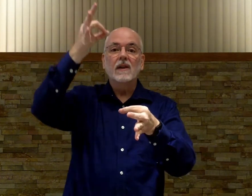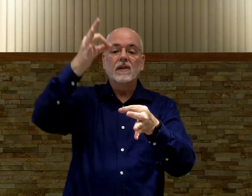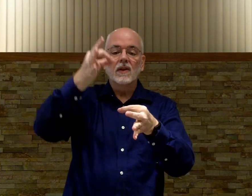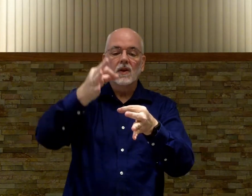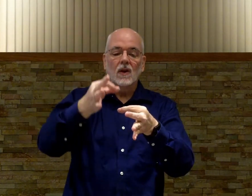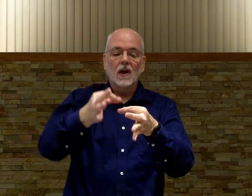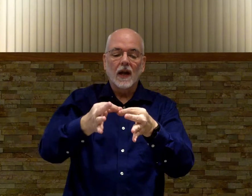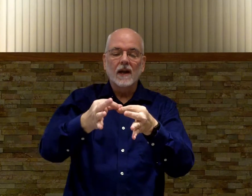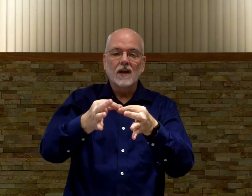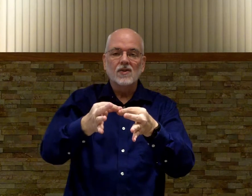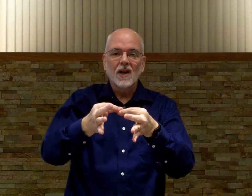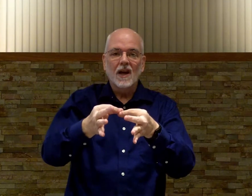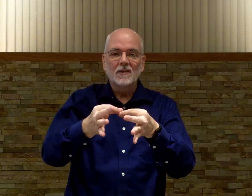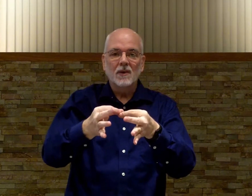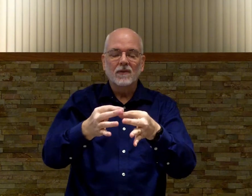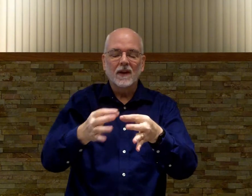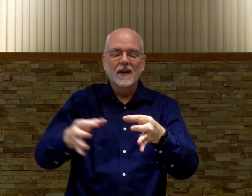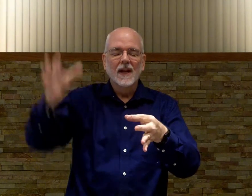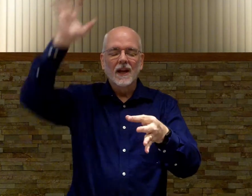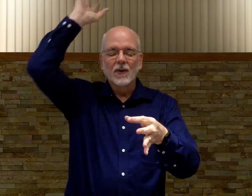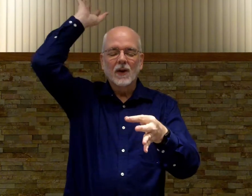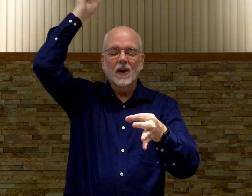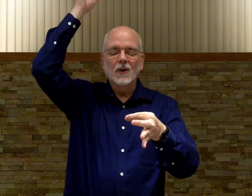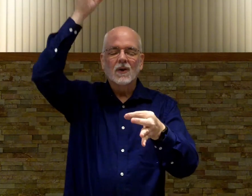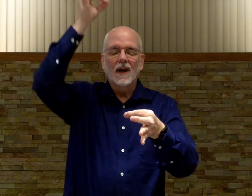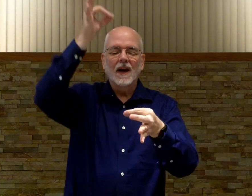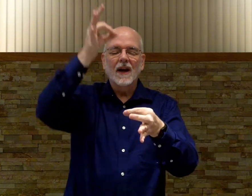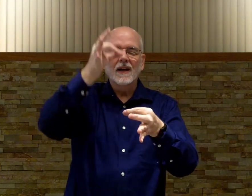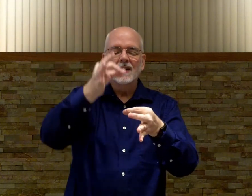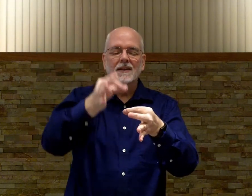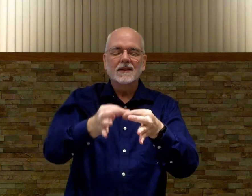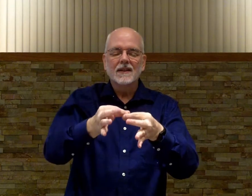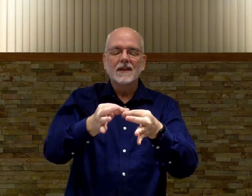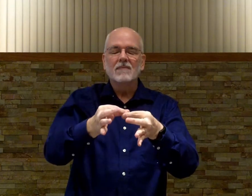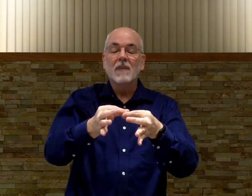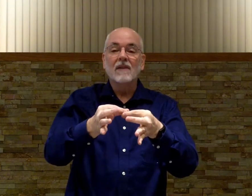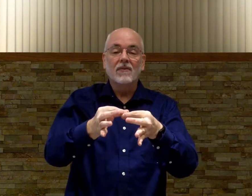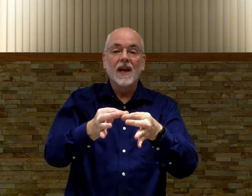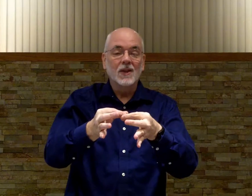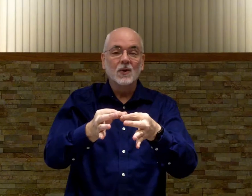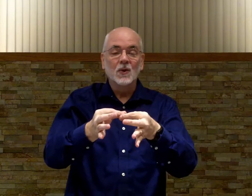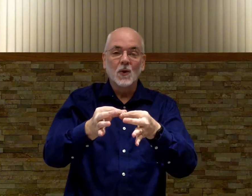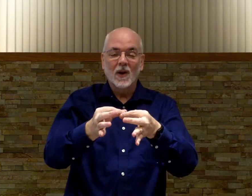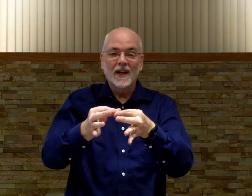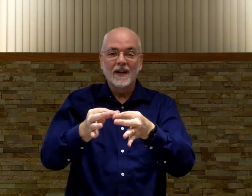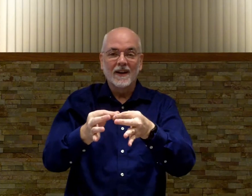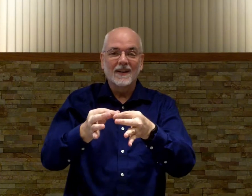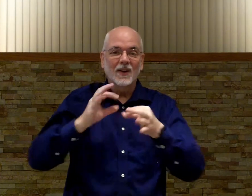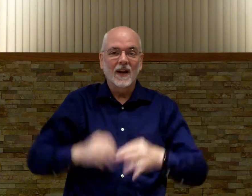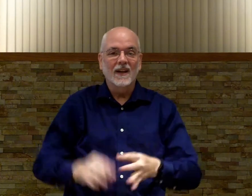you're going to land it just perfectly if you were to close your eyes by faith you knew you were going to hit it all right